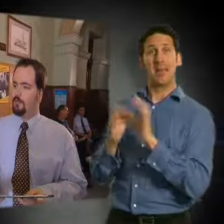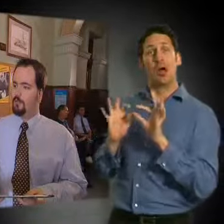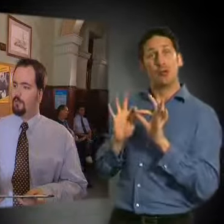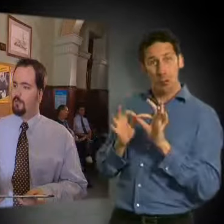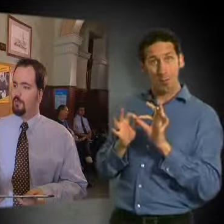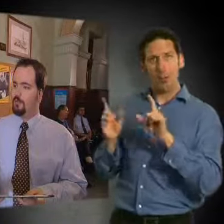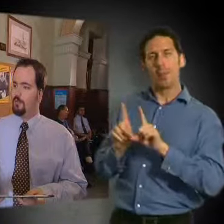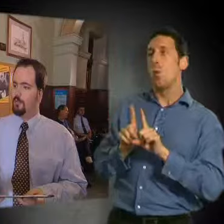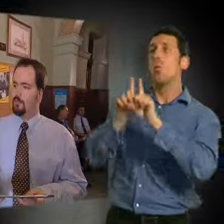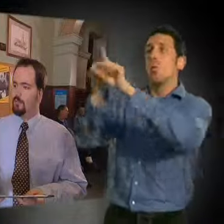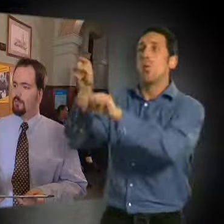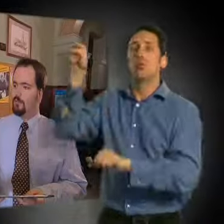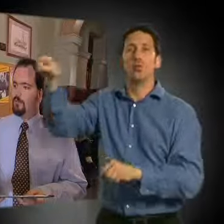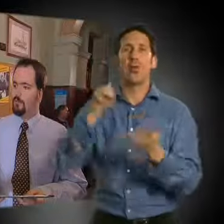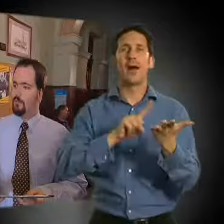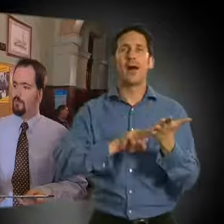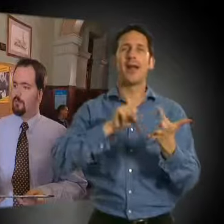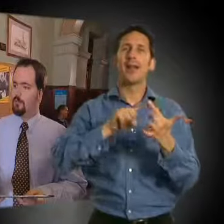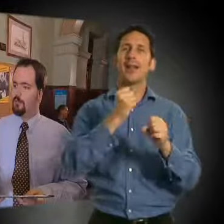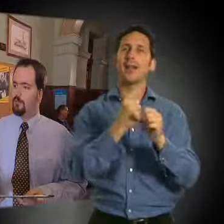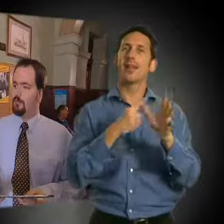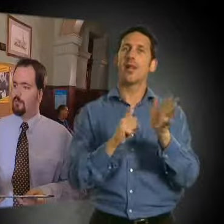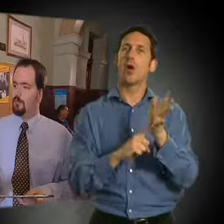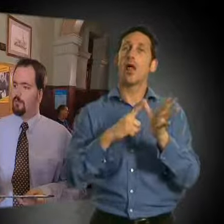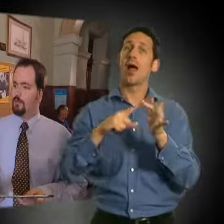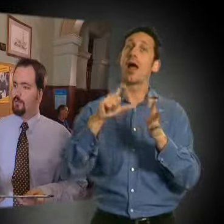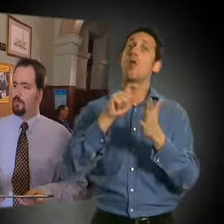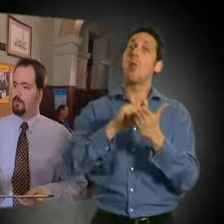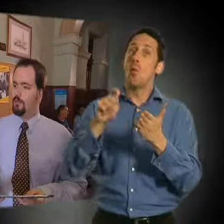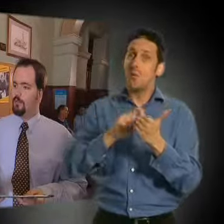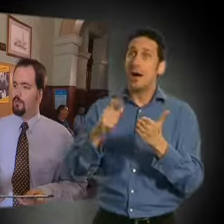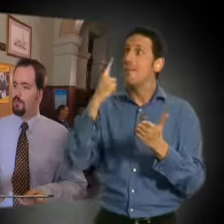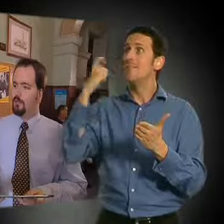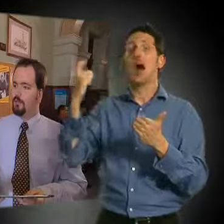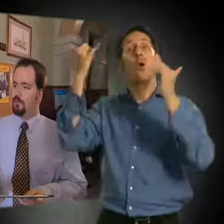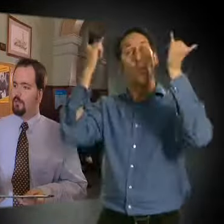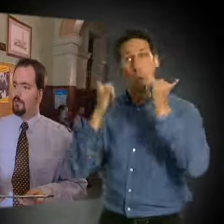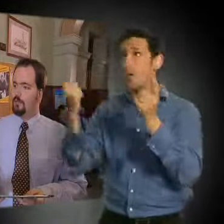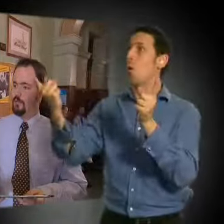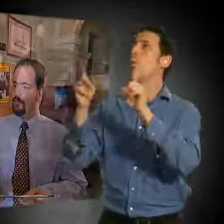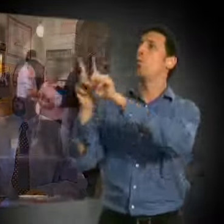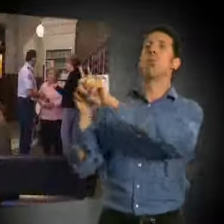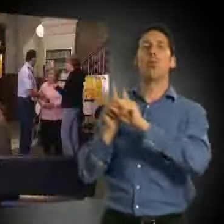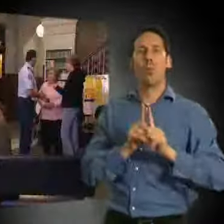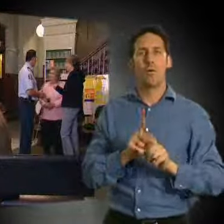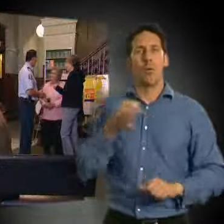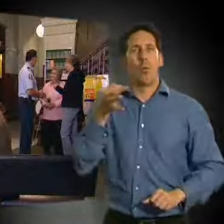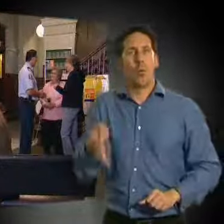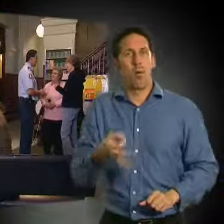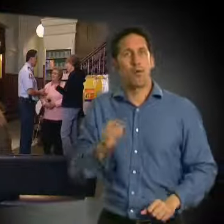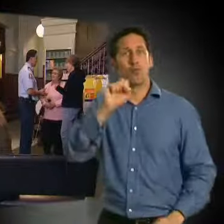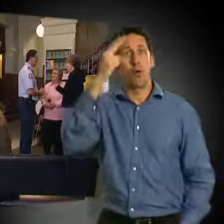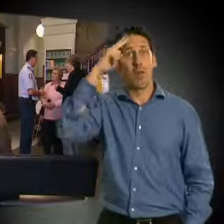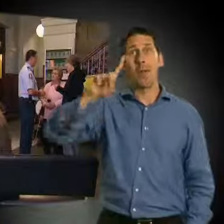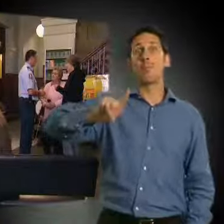where to meet your interpreter, and then go with them to meet your Legal Aid lawyer. Then you'll have to wait outside the